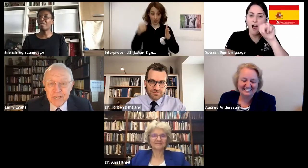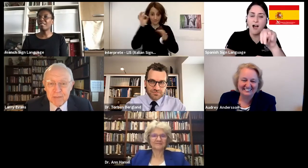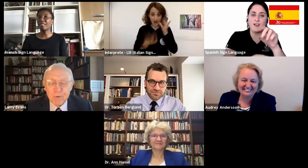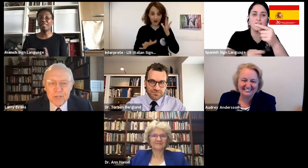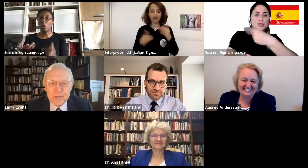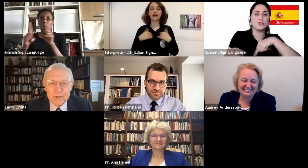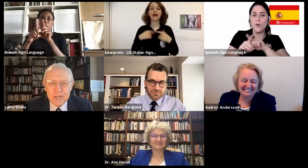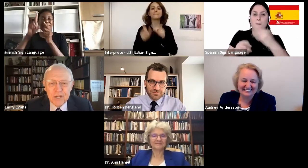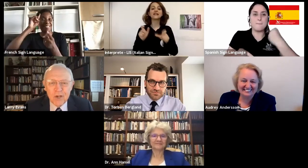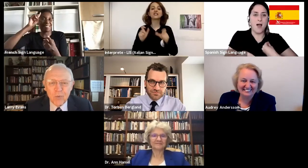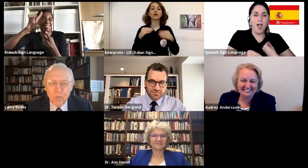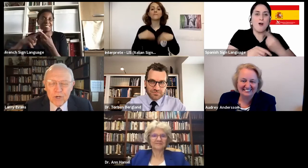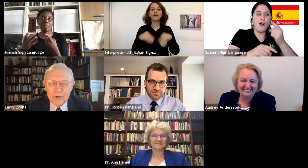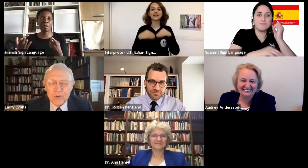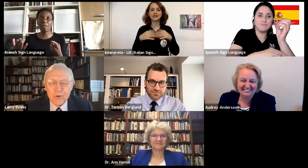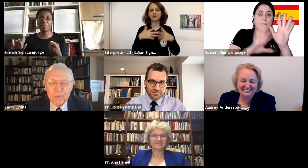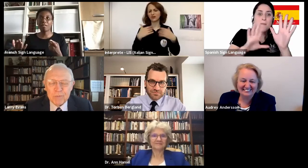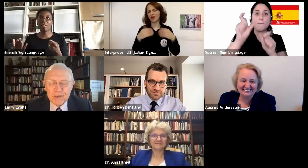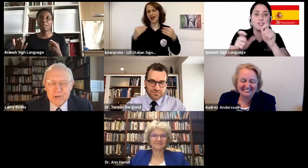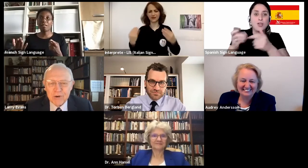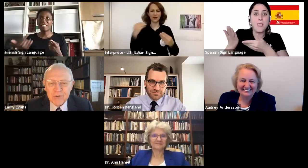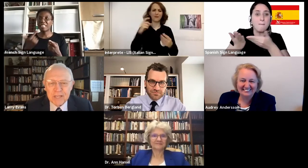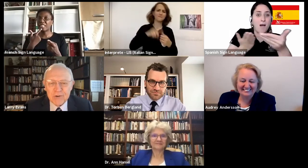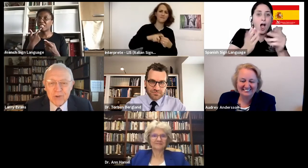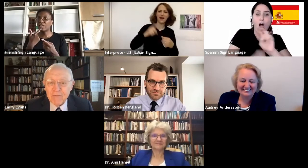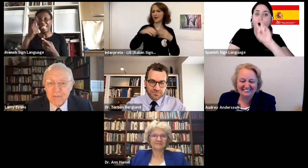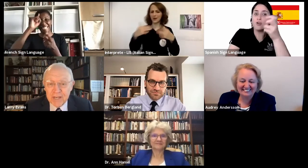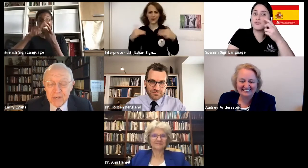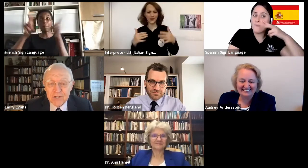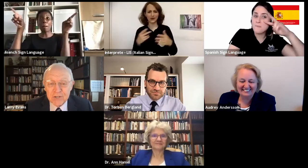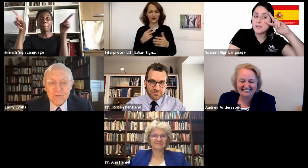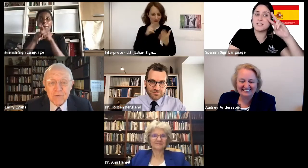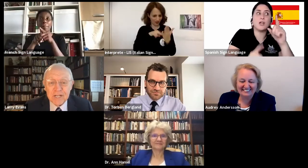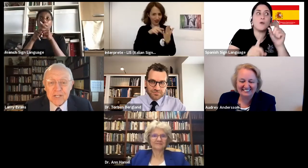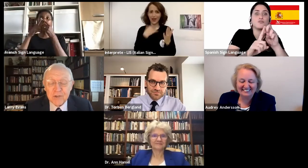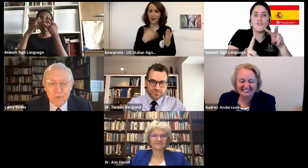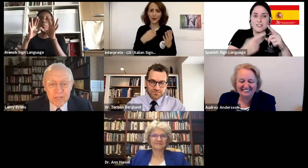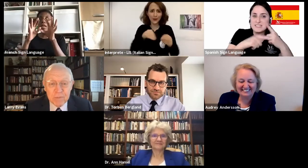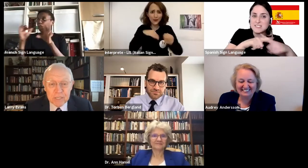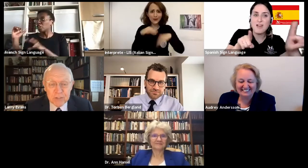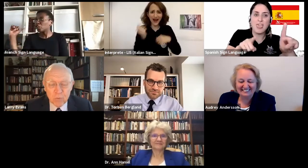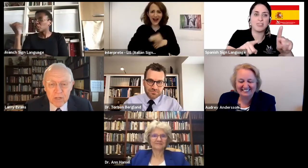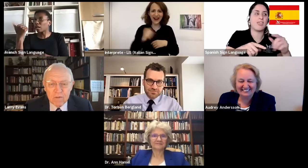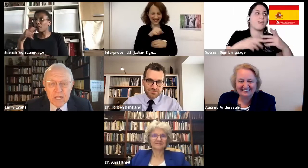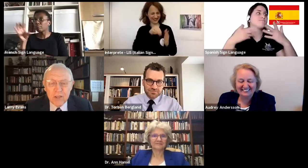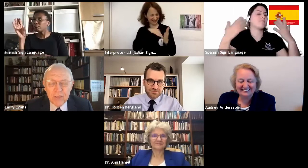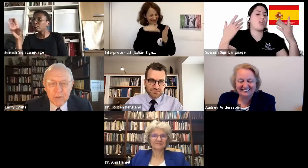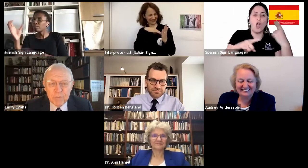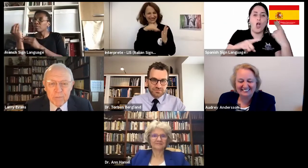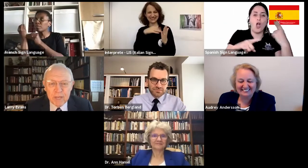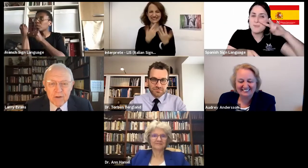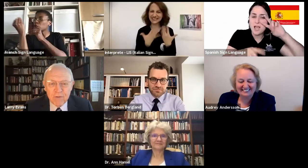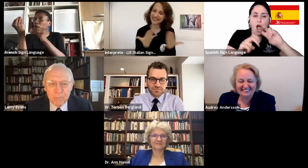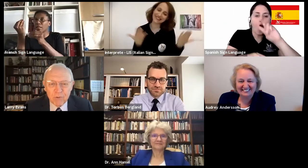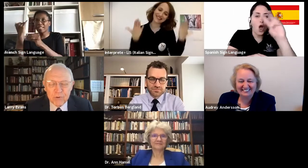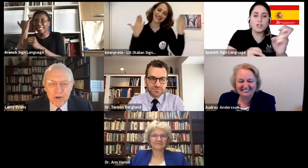some of the same questions. We'll want you to make sure that you have advantage of listening to them as well. That